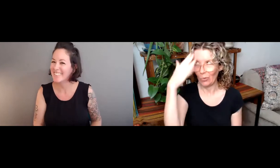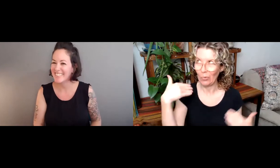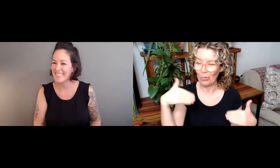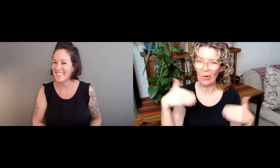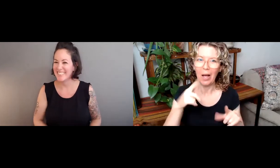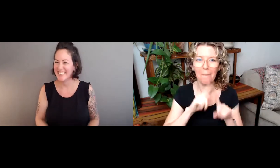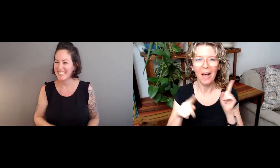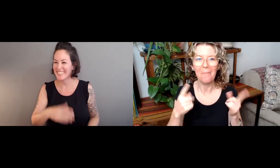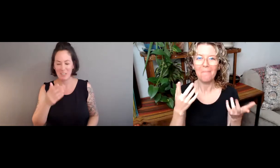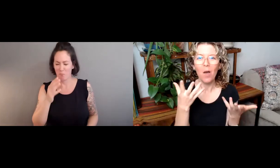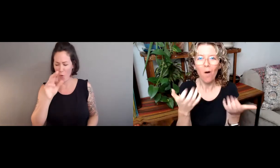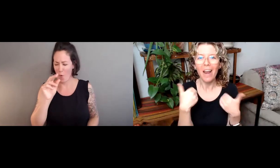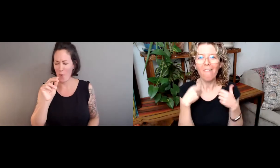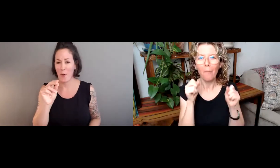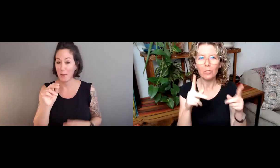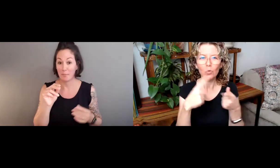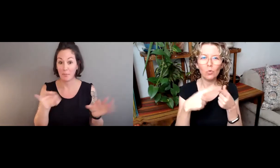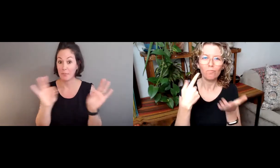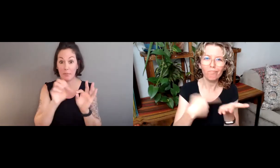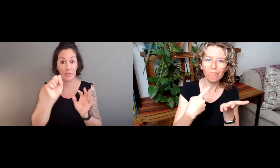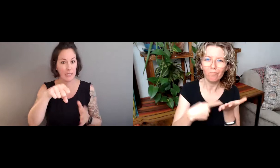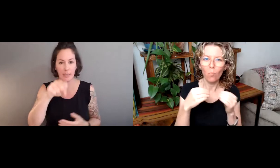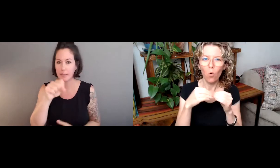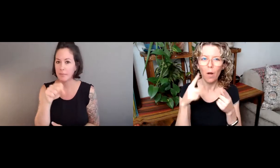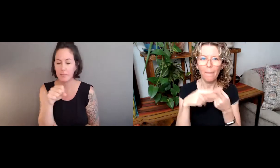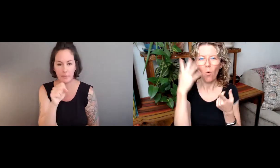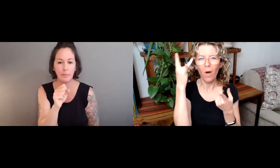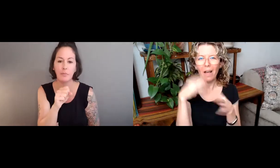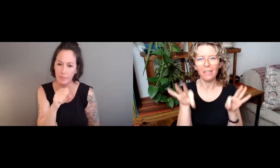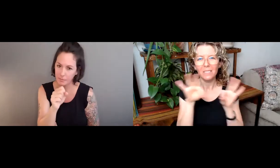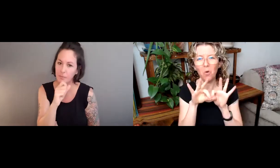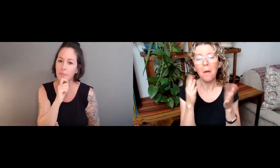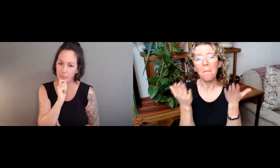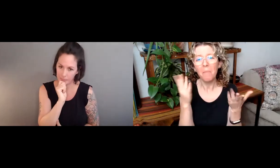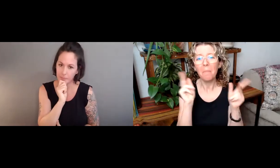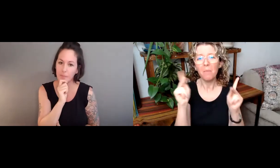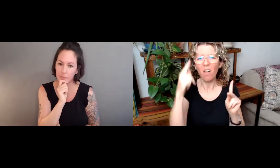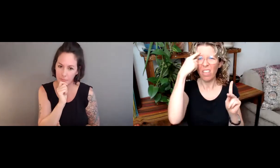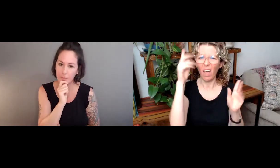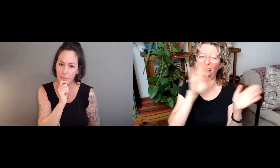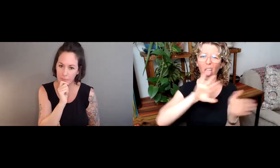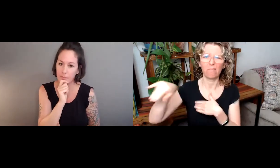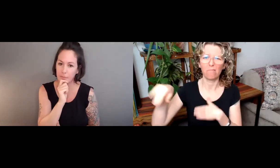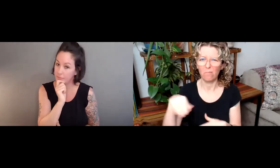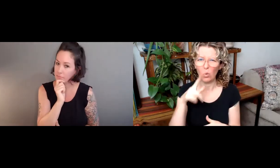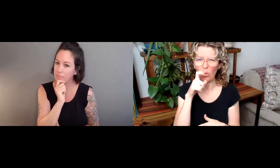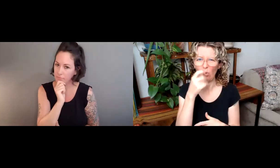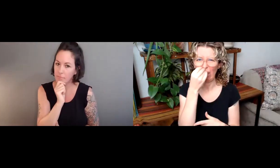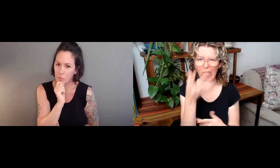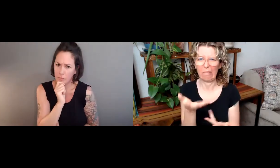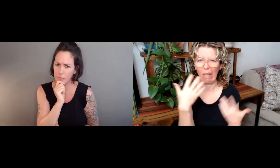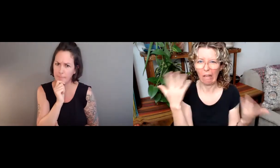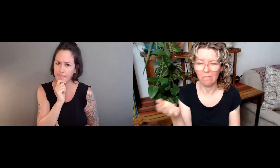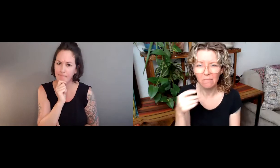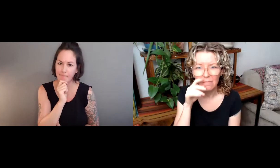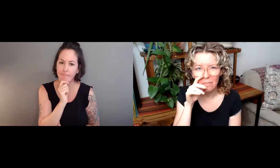I know that's a really big question. It's really loaded. And I just want to talk a little bit more about why this is so important. People might think